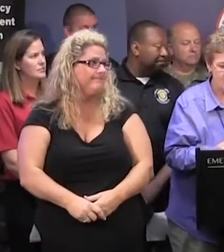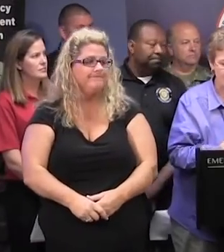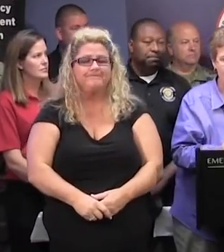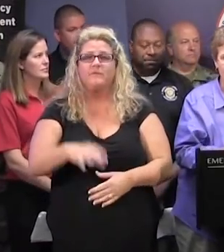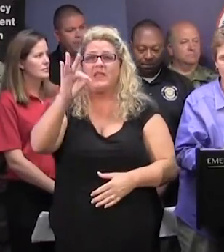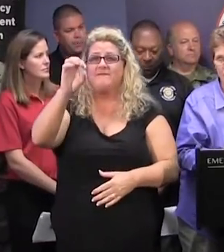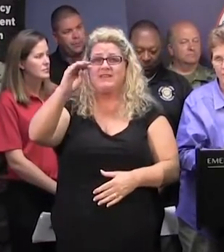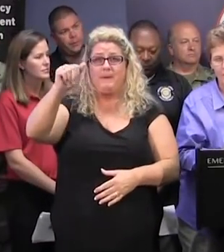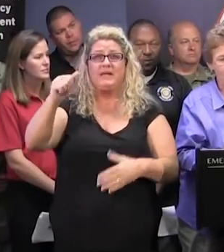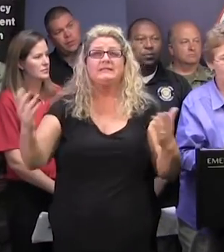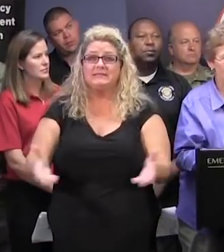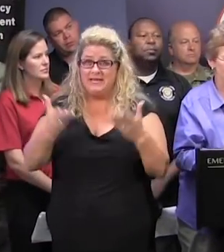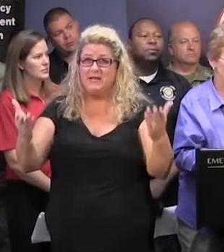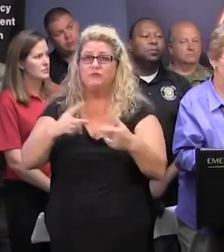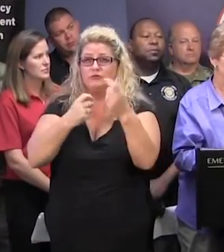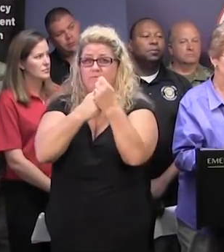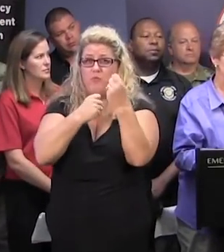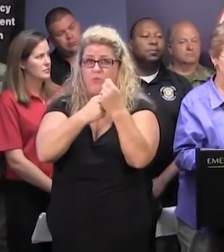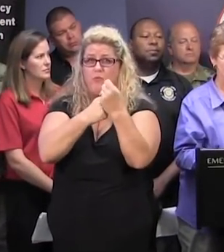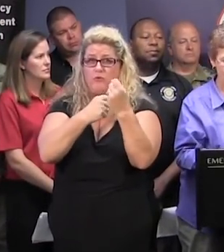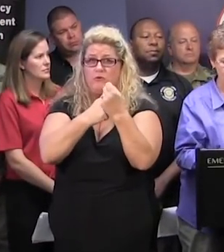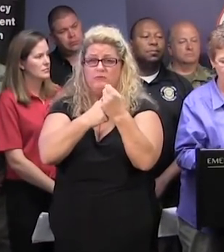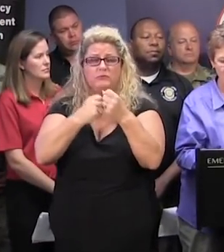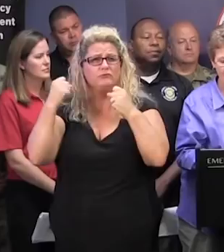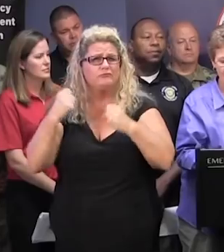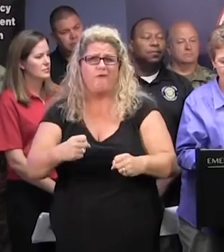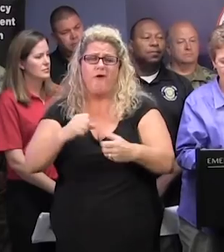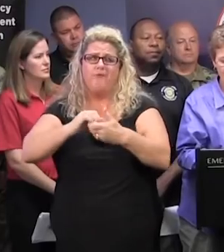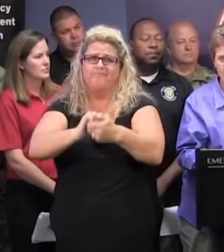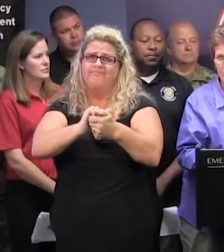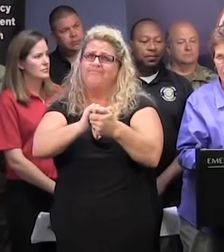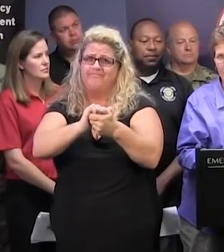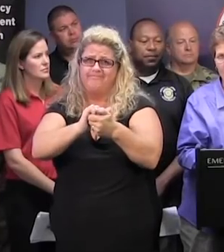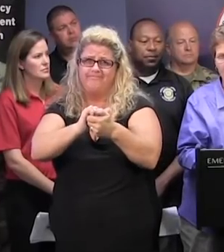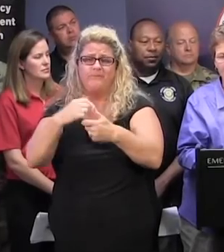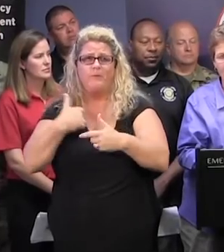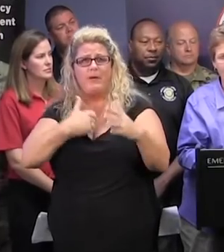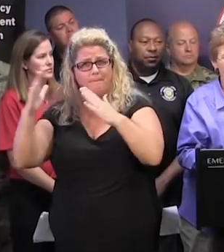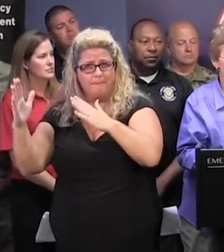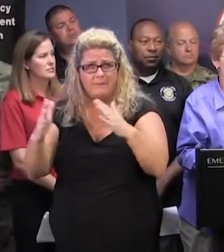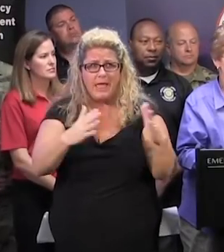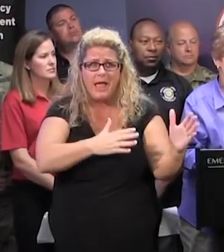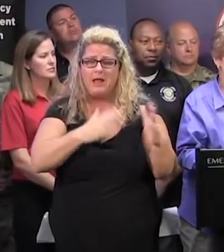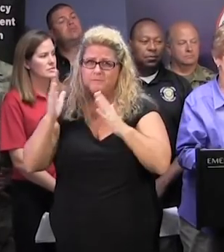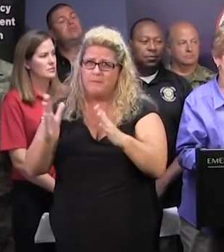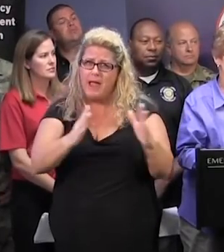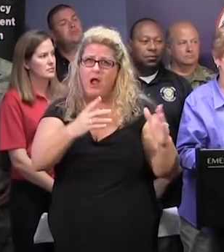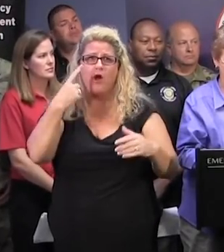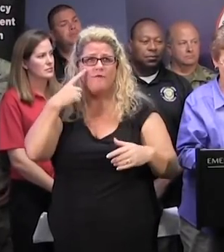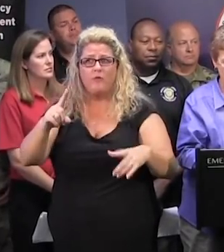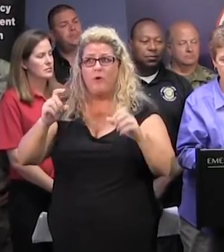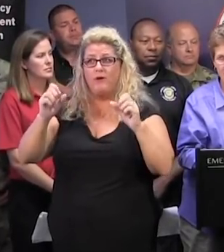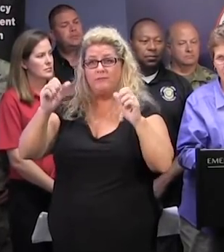FEMA is here in support of a very strong and capable Team South Carolina as we plan and prepare for the potential impacts of